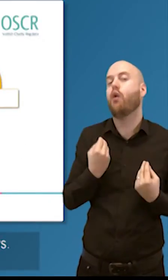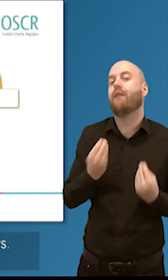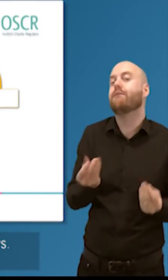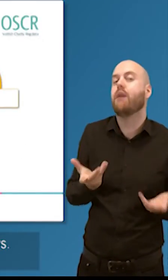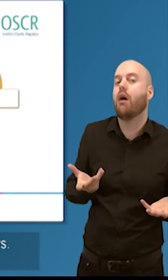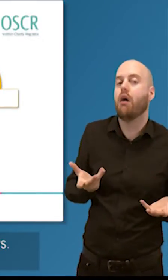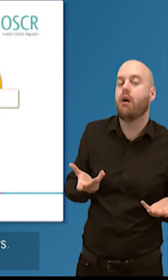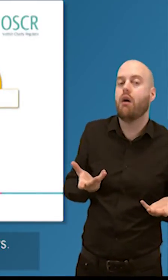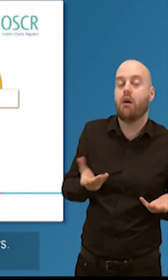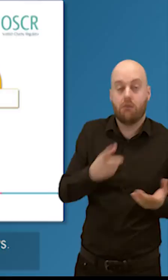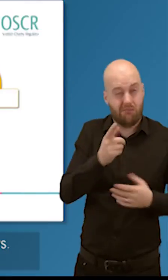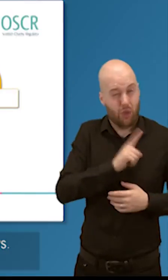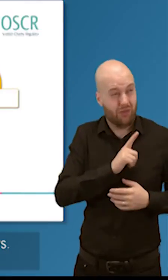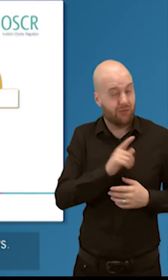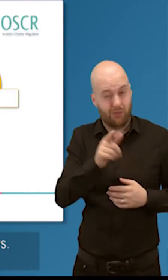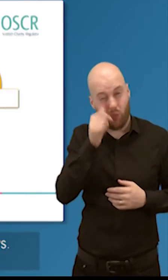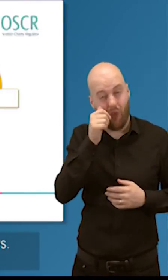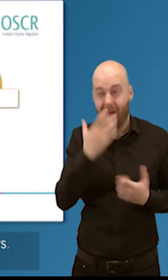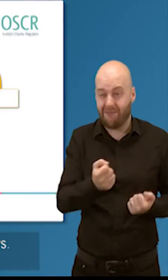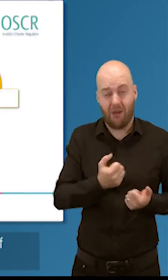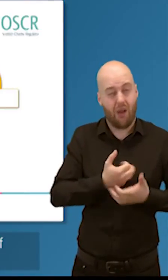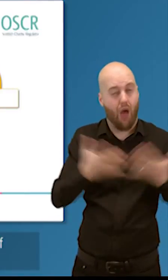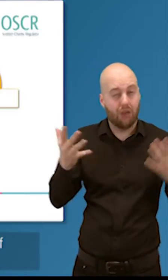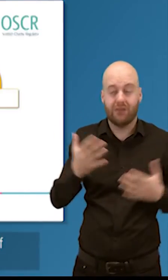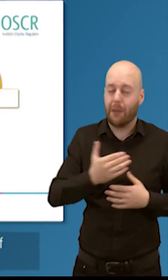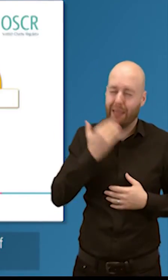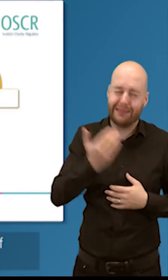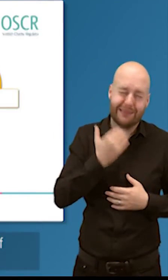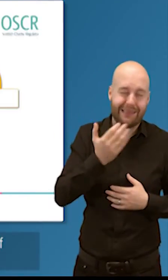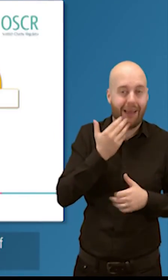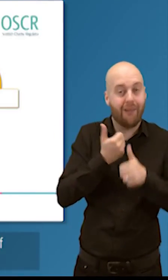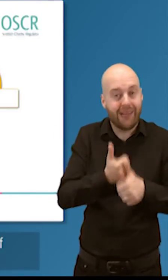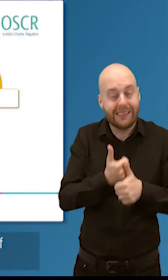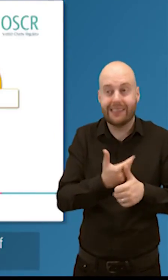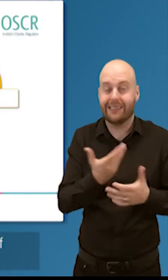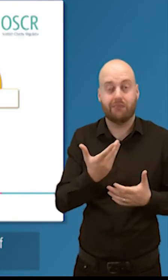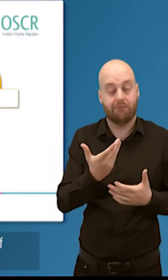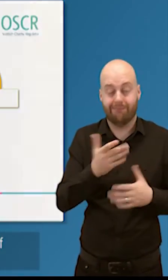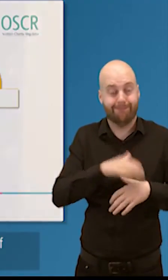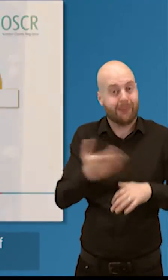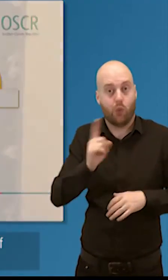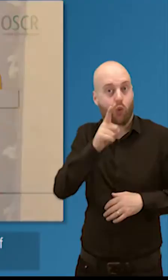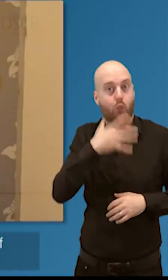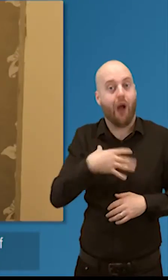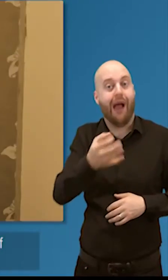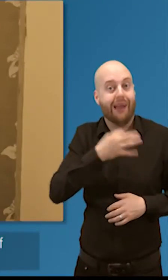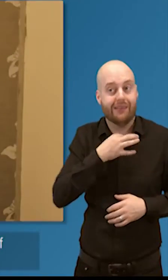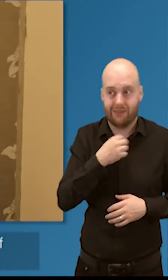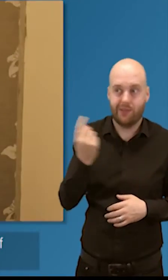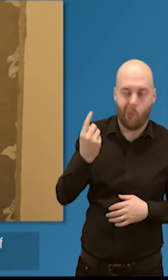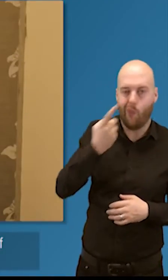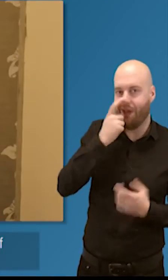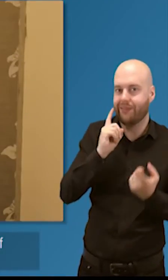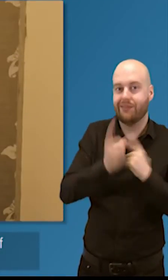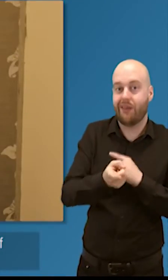you how you get in touch with us these days and i'm going to stop take a breath and see if